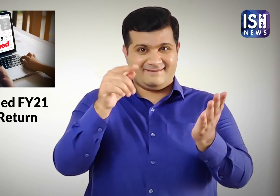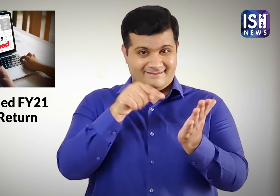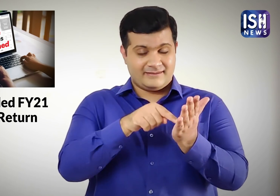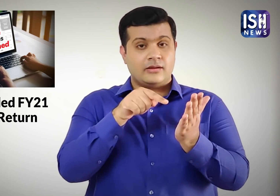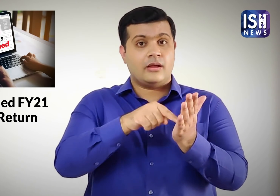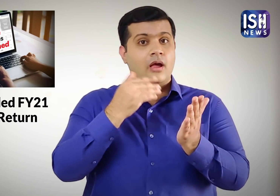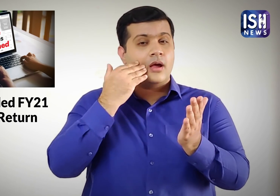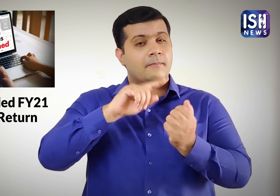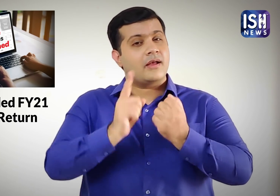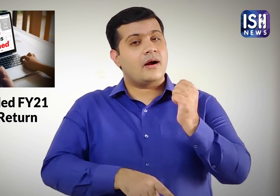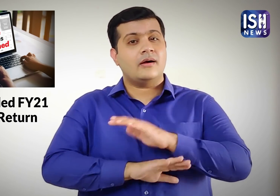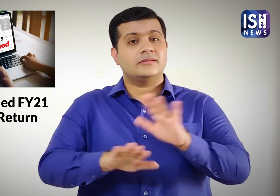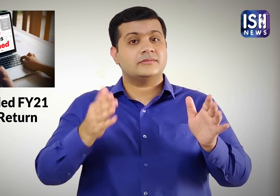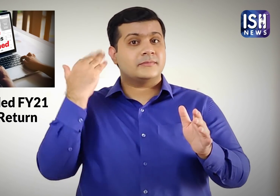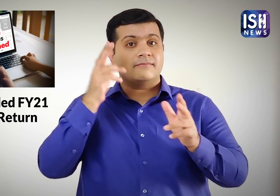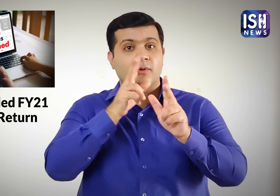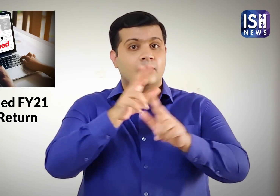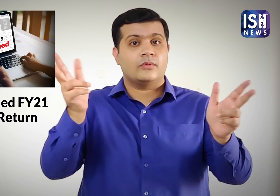issuing Form 16 was 15th June.